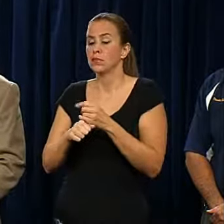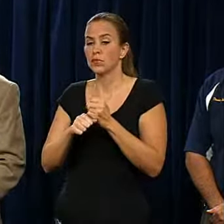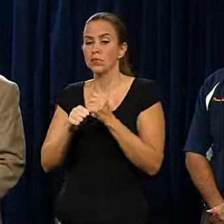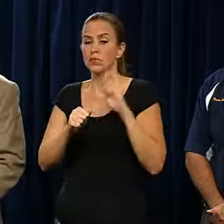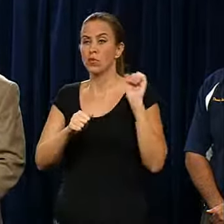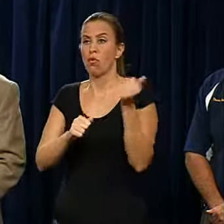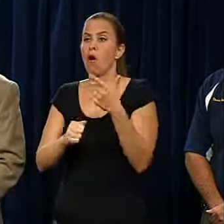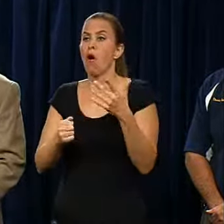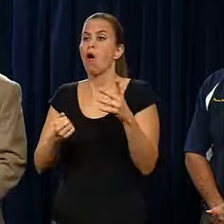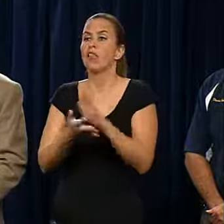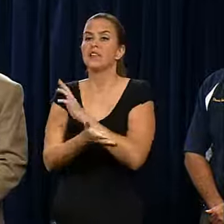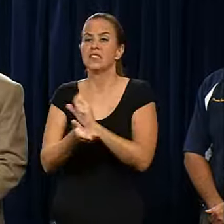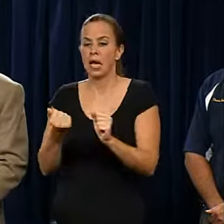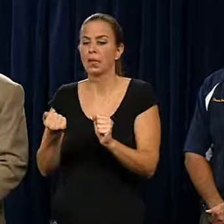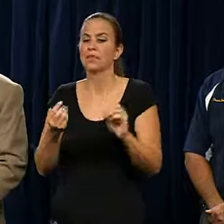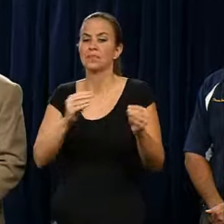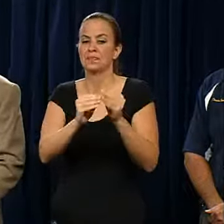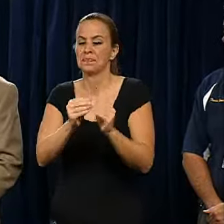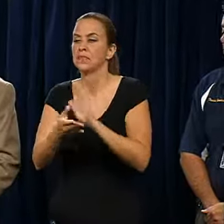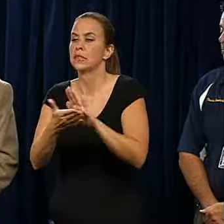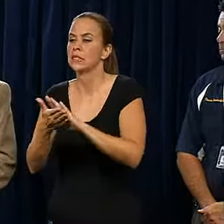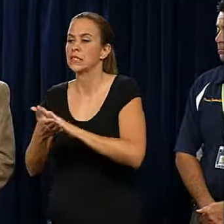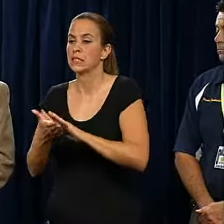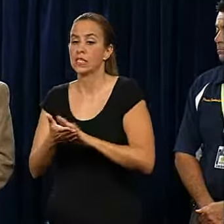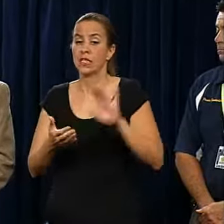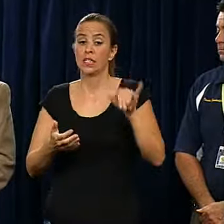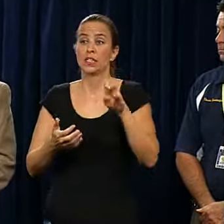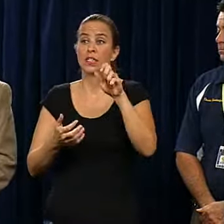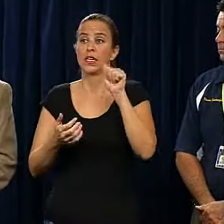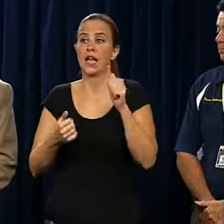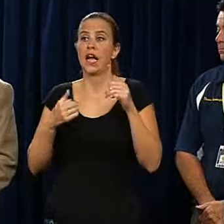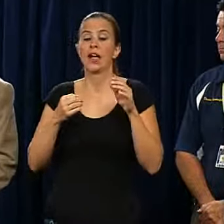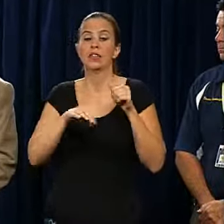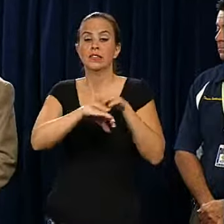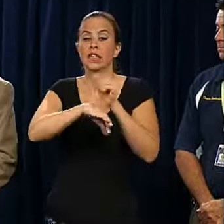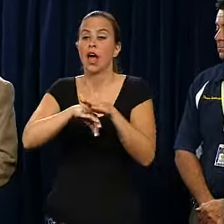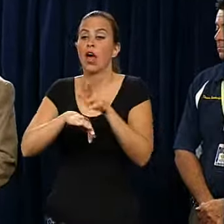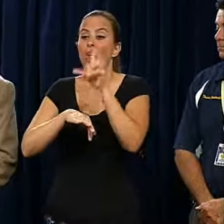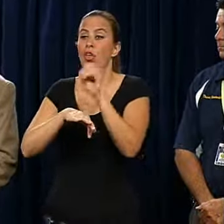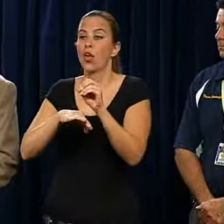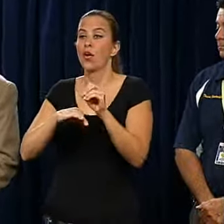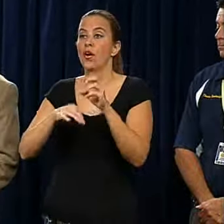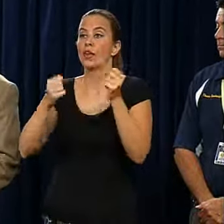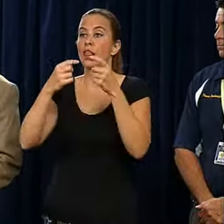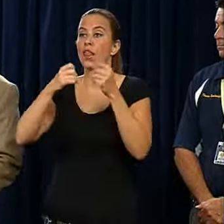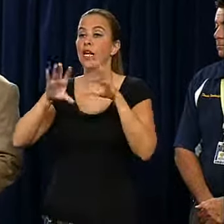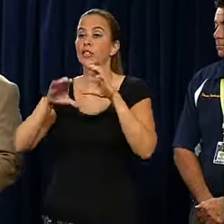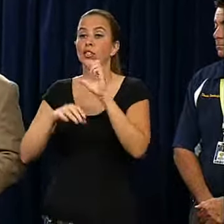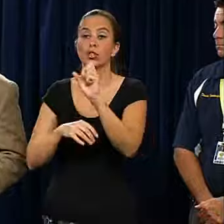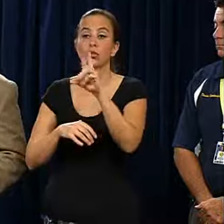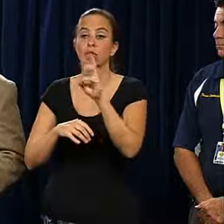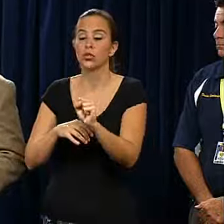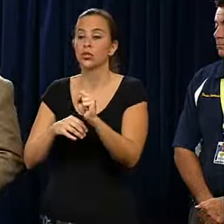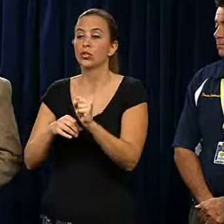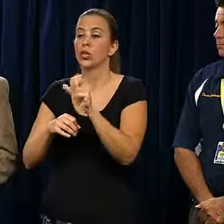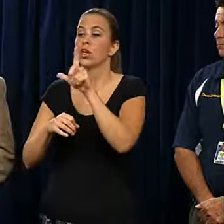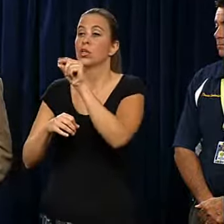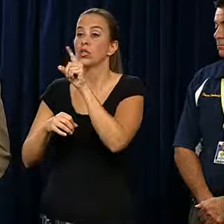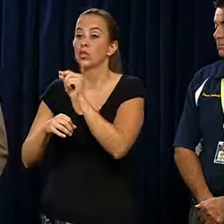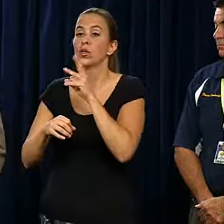damage. JEA has dispatched 30 electrical crews, 20 water crews, and 15 tree crews.